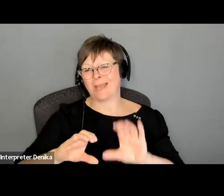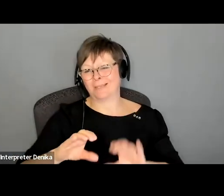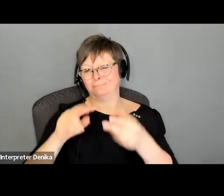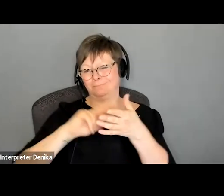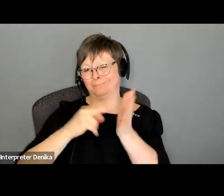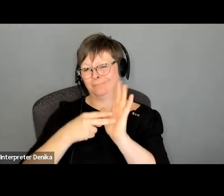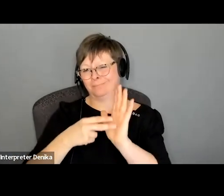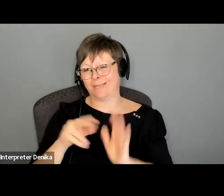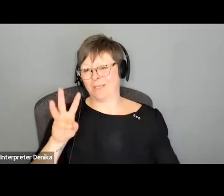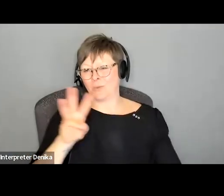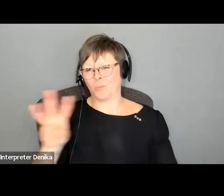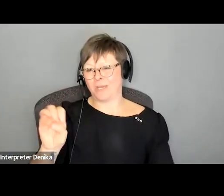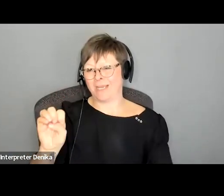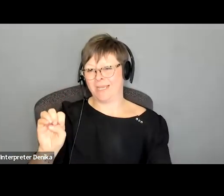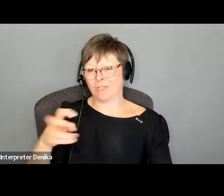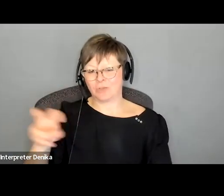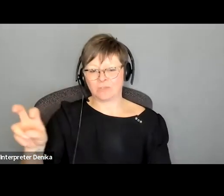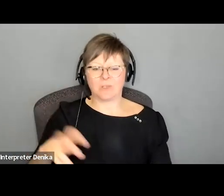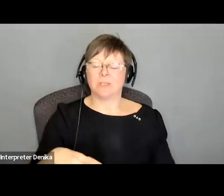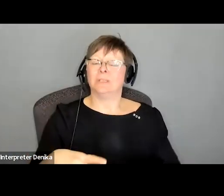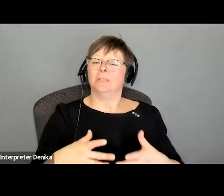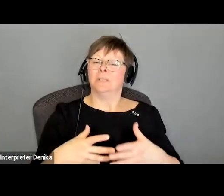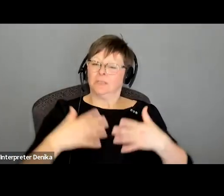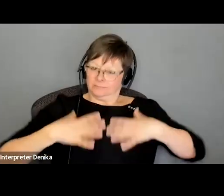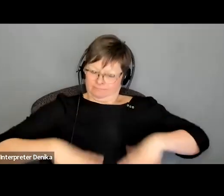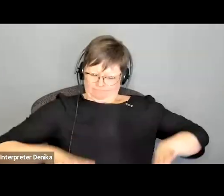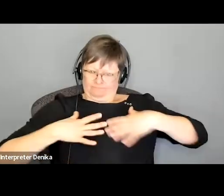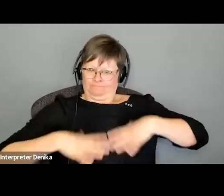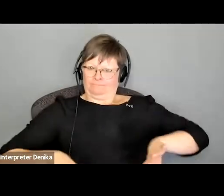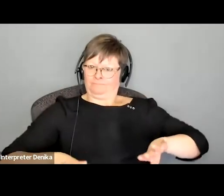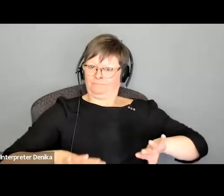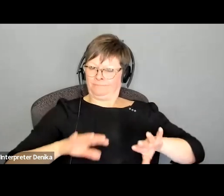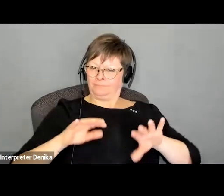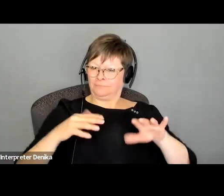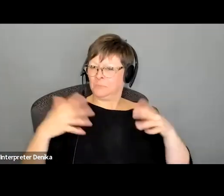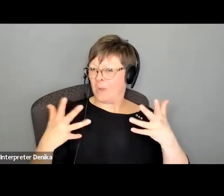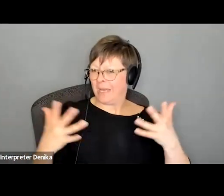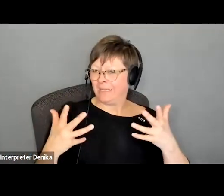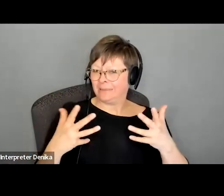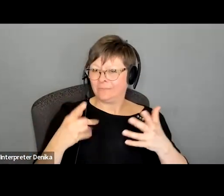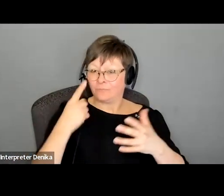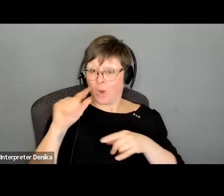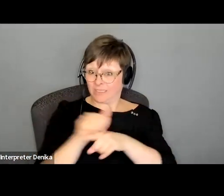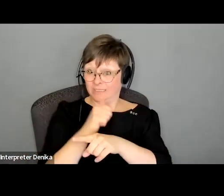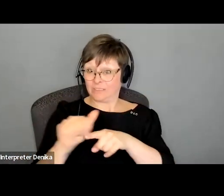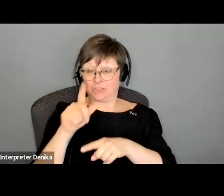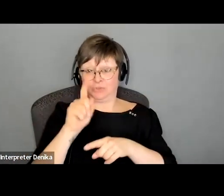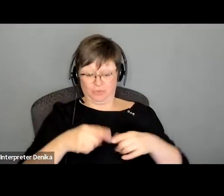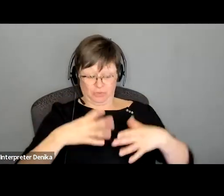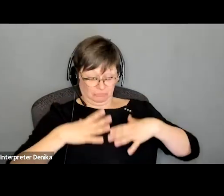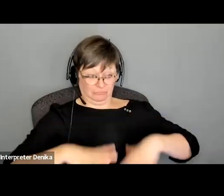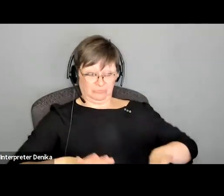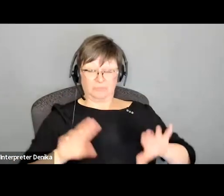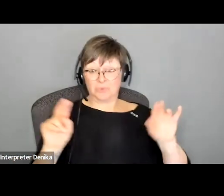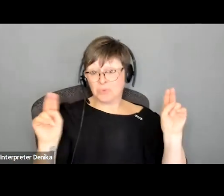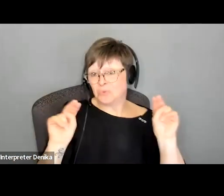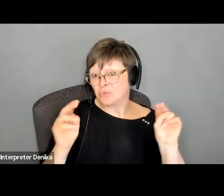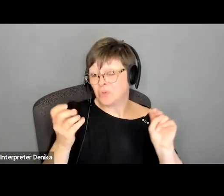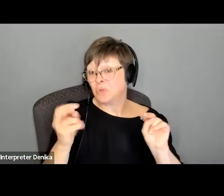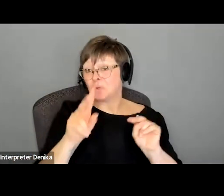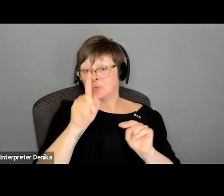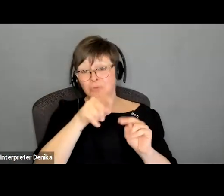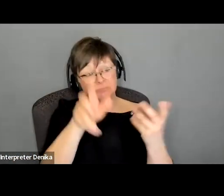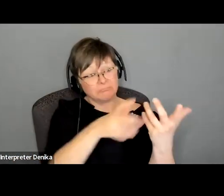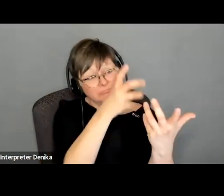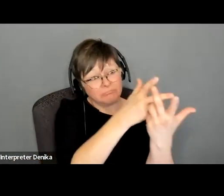presentation wardrobe should you try and dress the part should you try and dress neutrally any